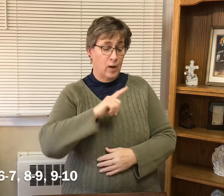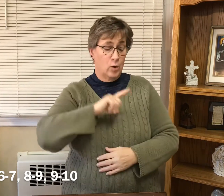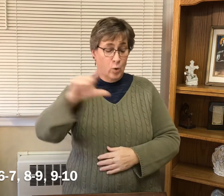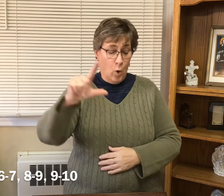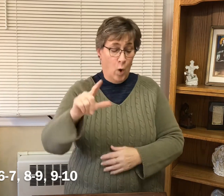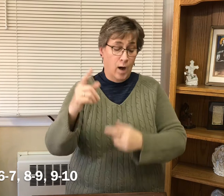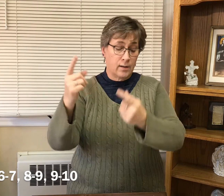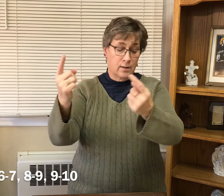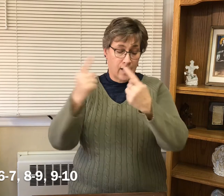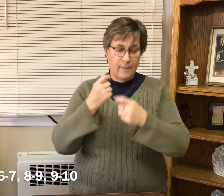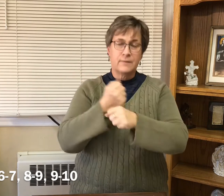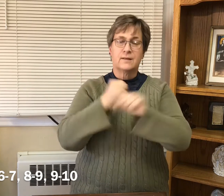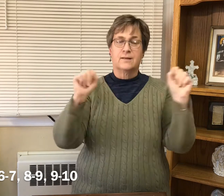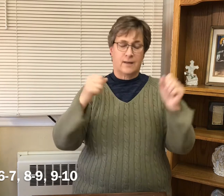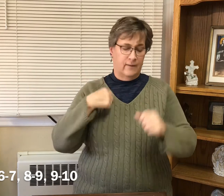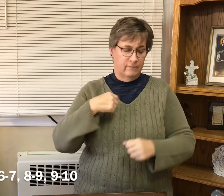Lord, come and save us.